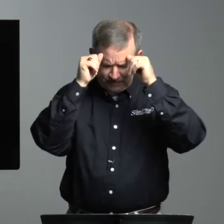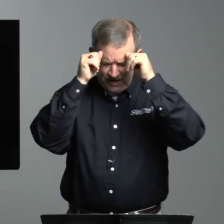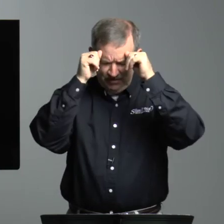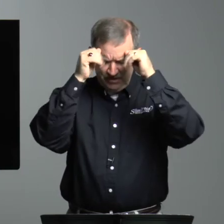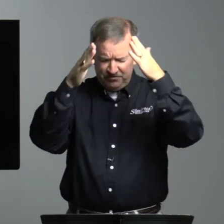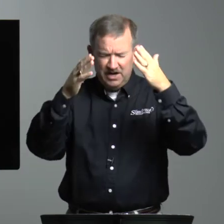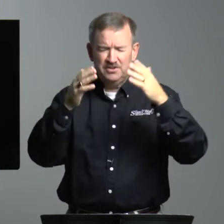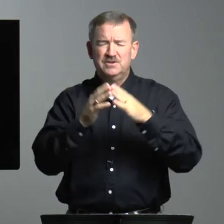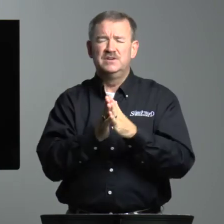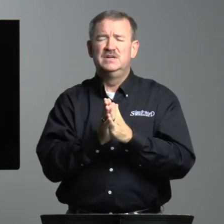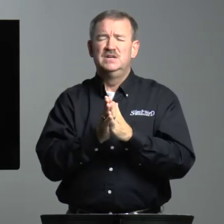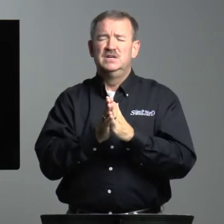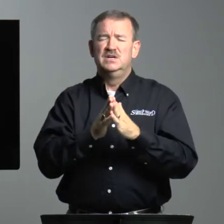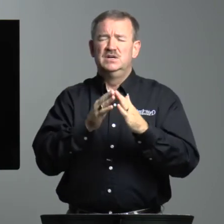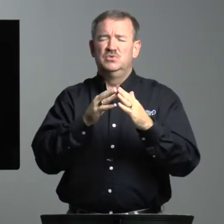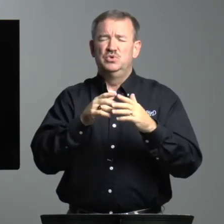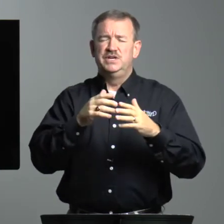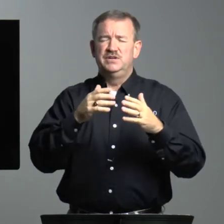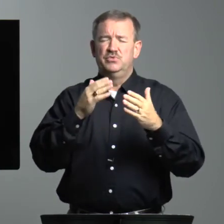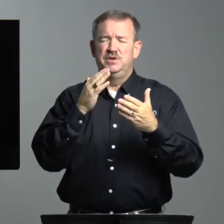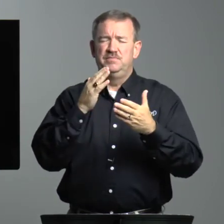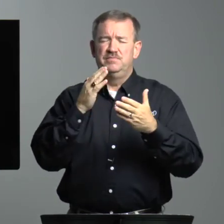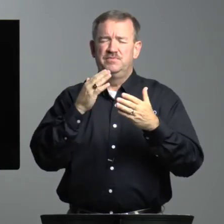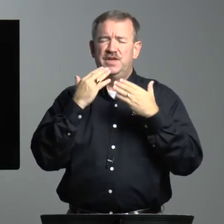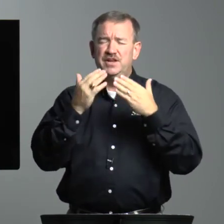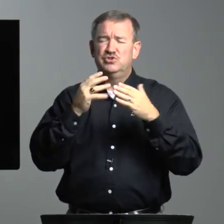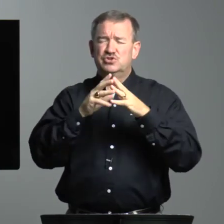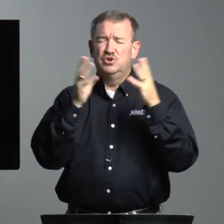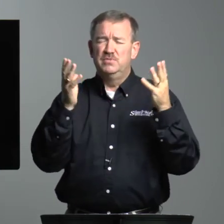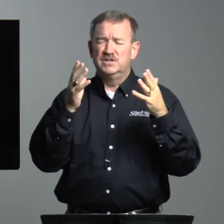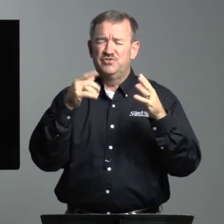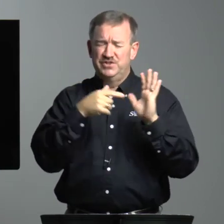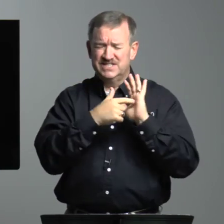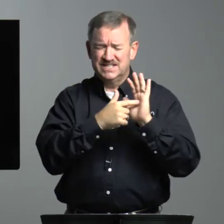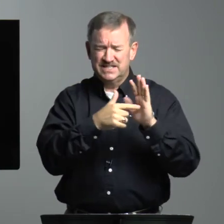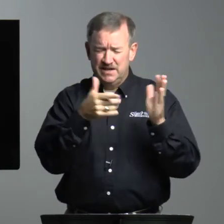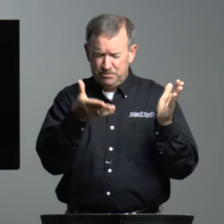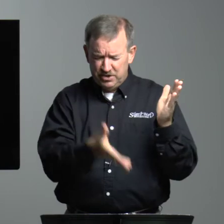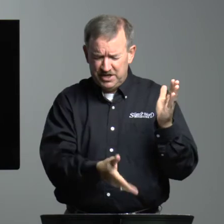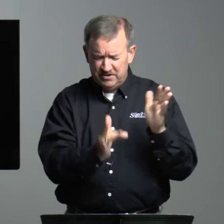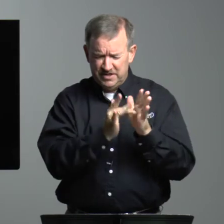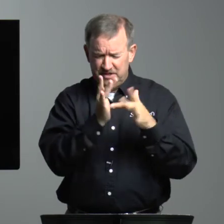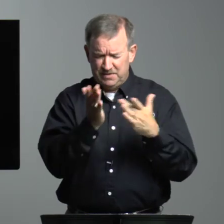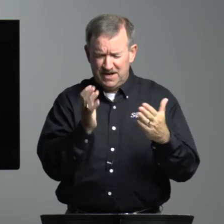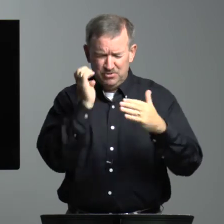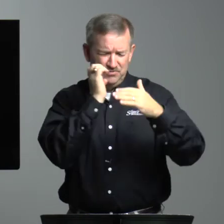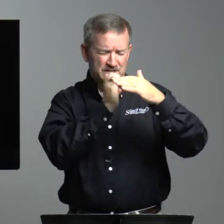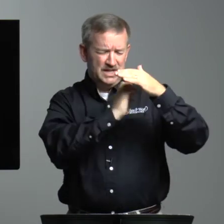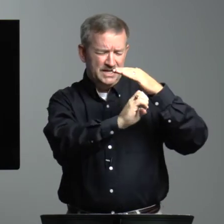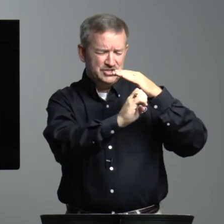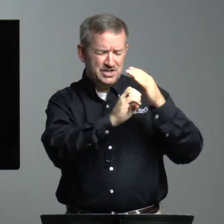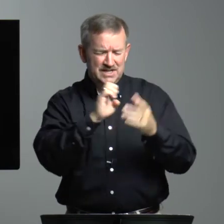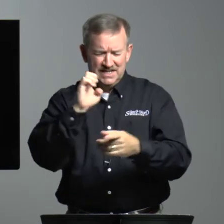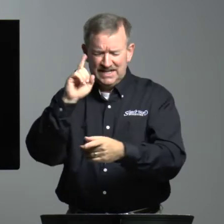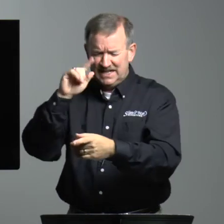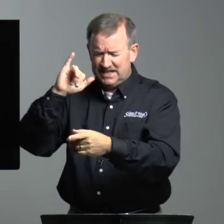Heavenly Father, we thank you so much for this example here in the Bible of Elijah and